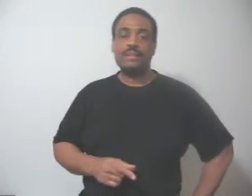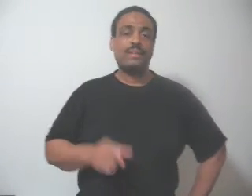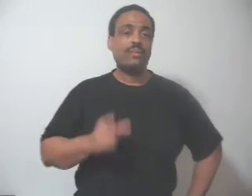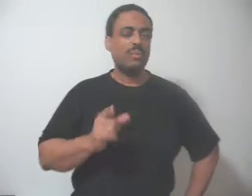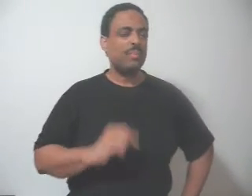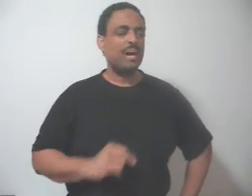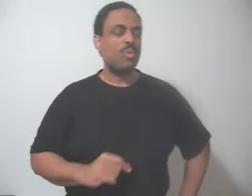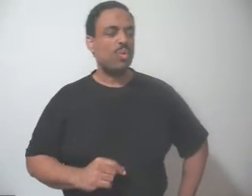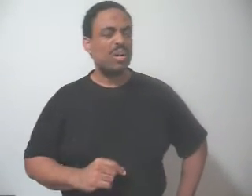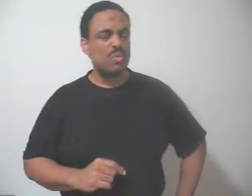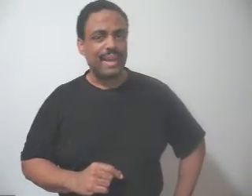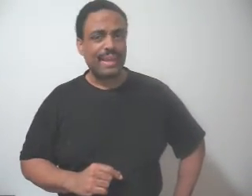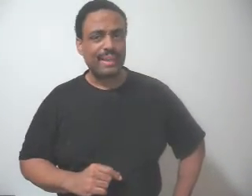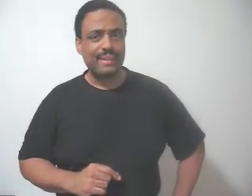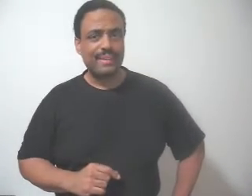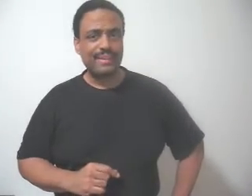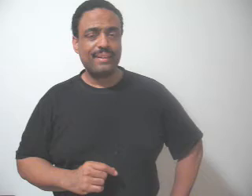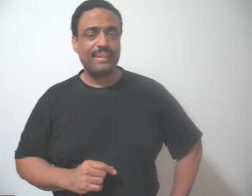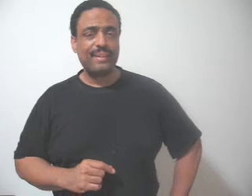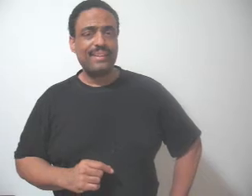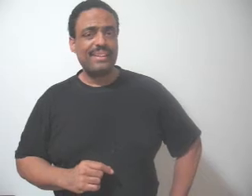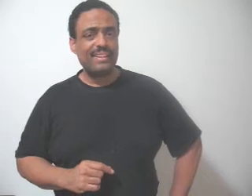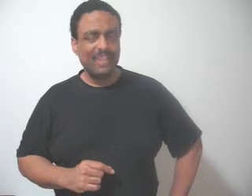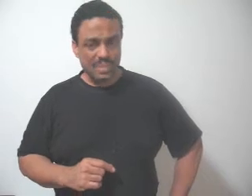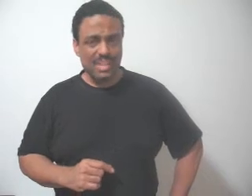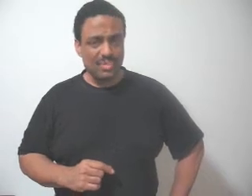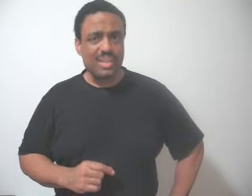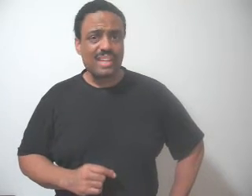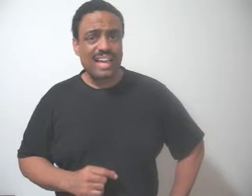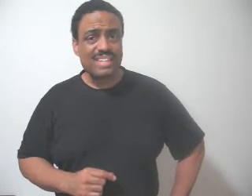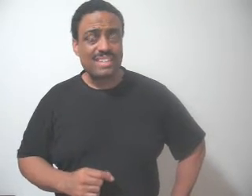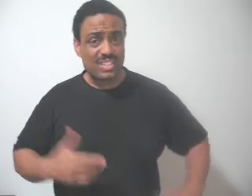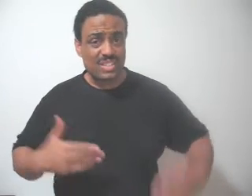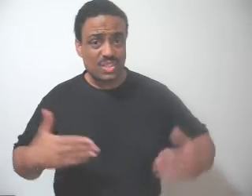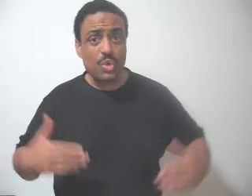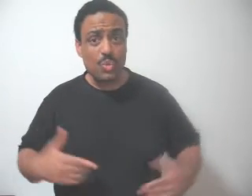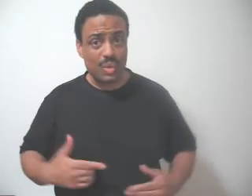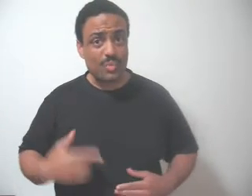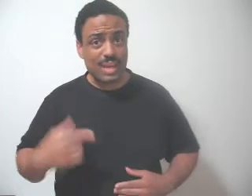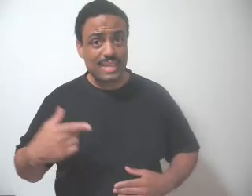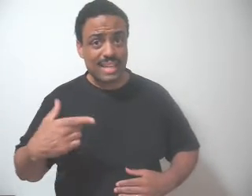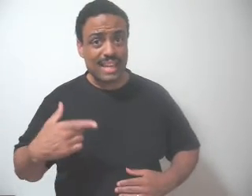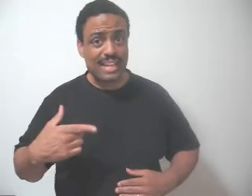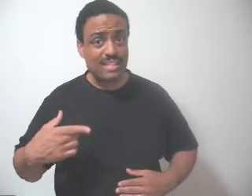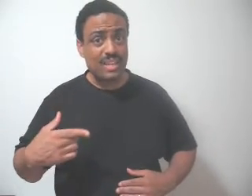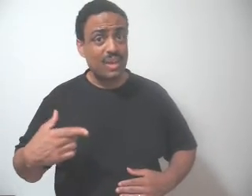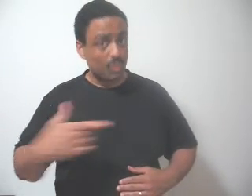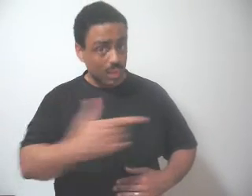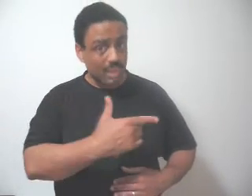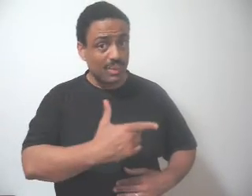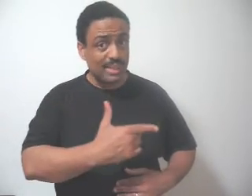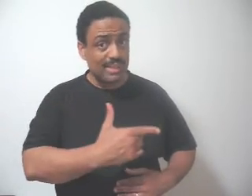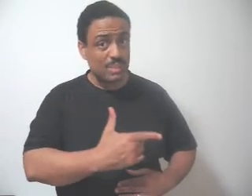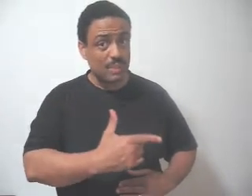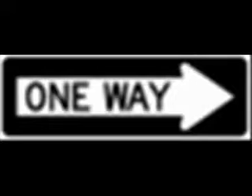what about one way don't they realize there's two one way signs one going this way